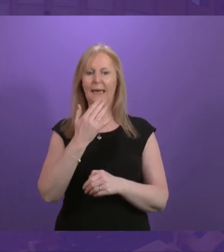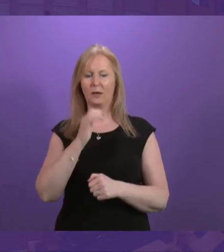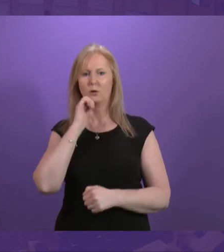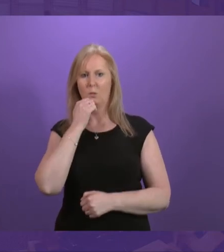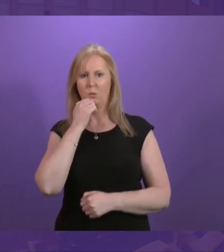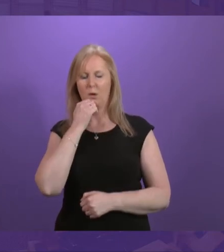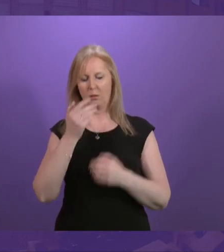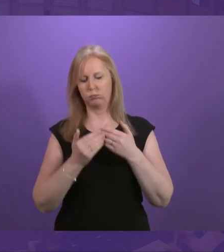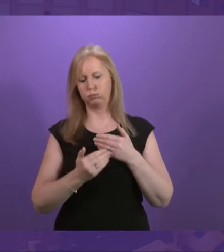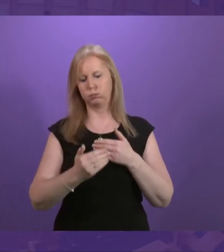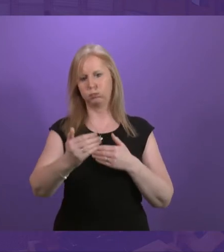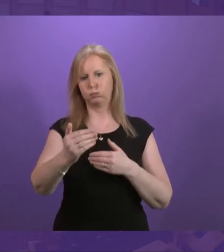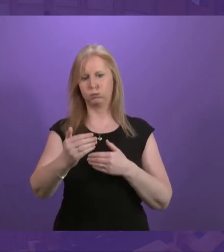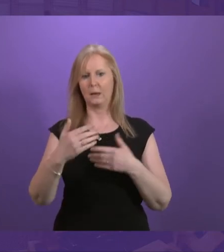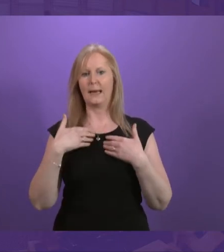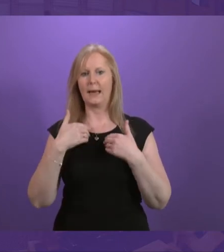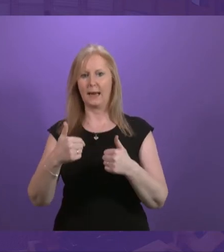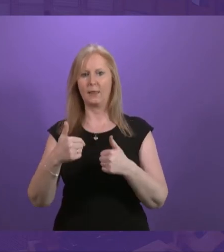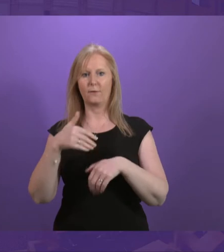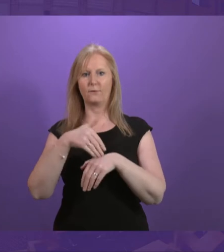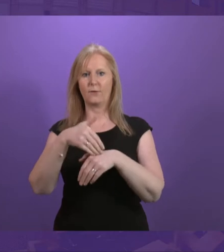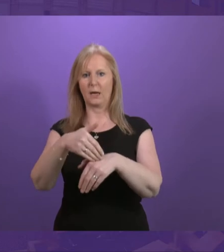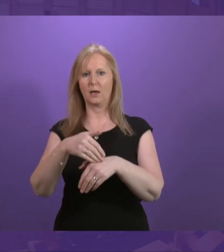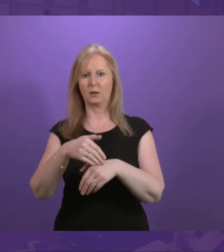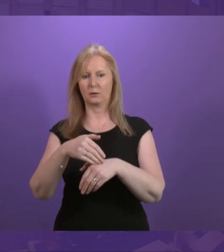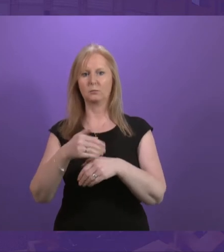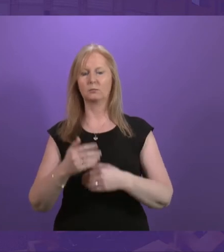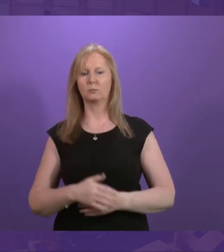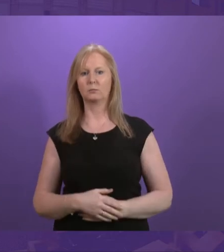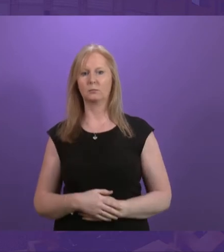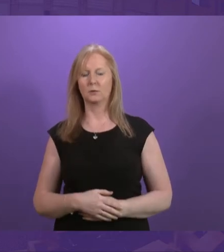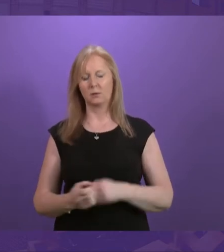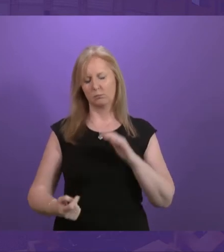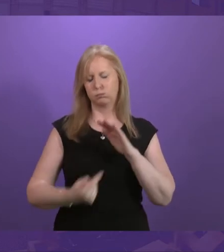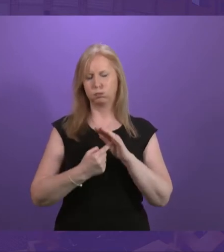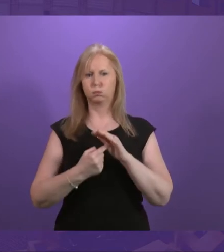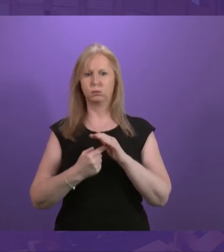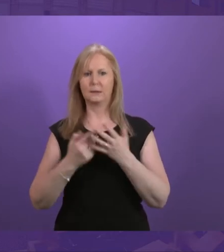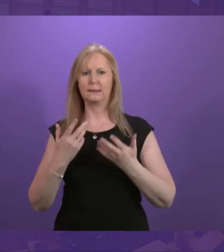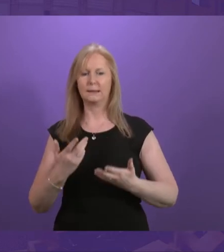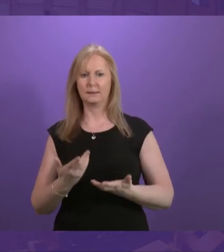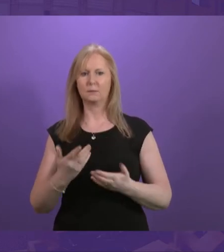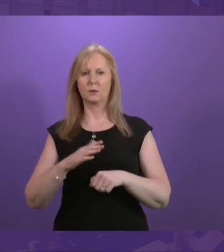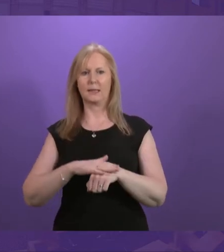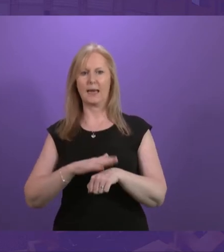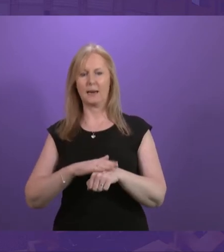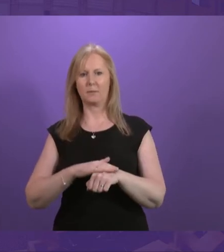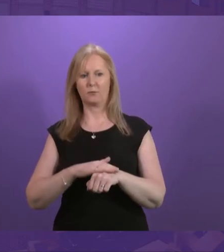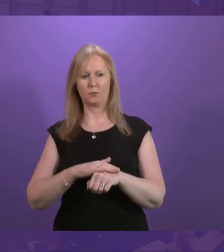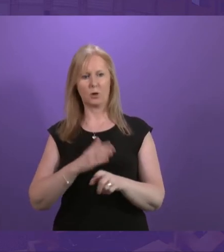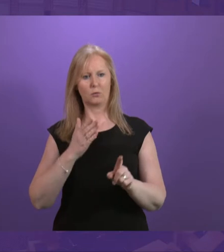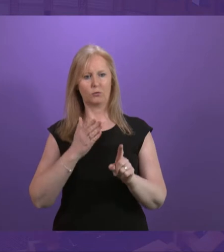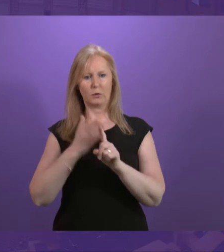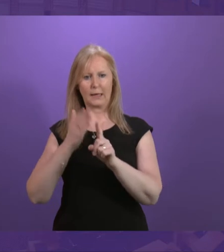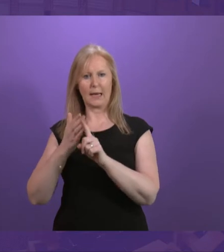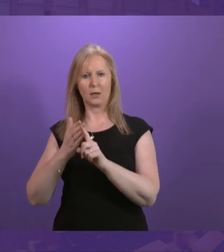-term health condition by 2030 this is a crucial moment to address what good work means for a large